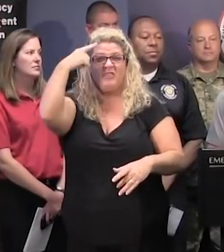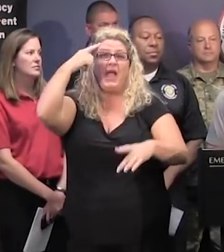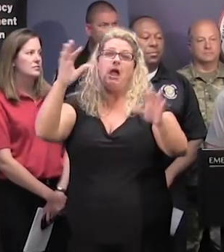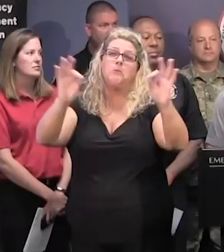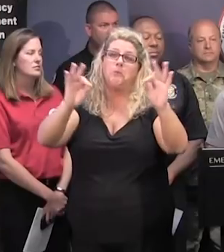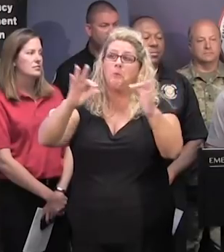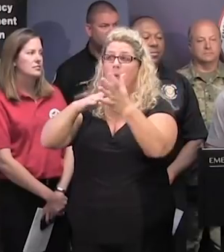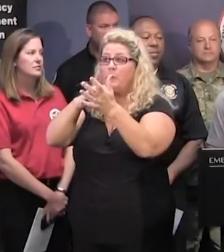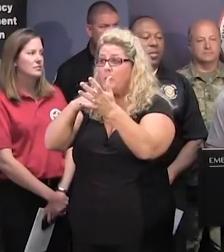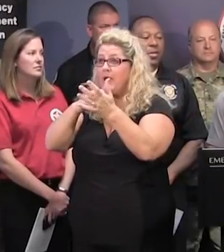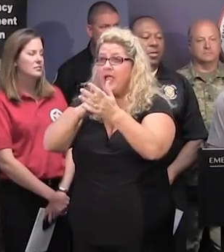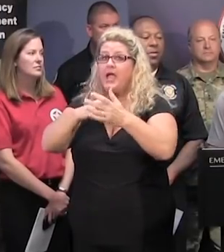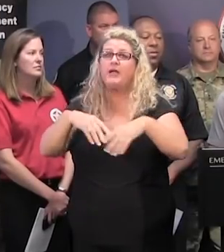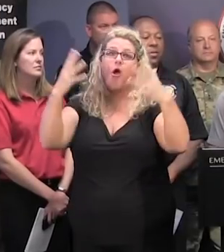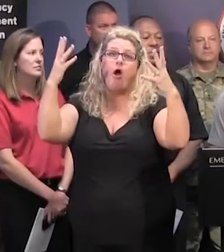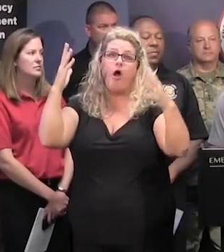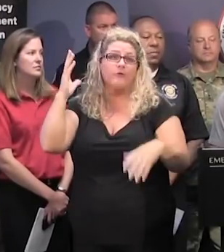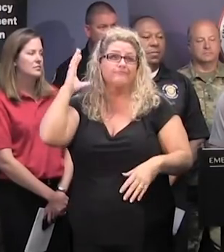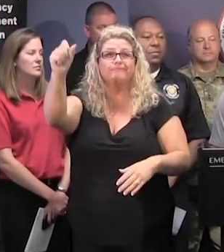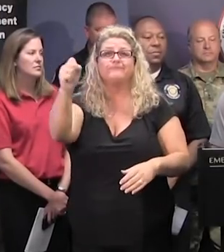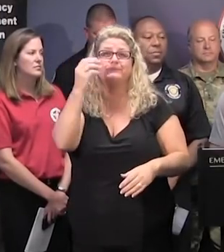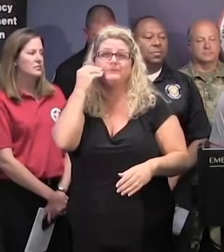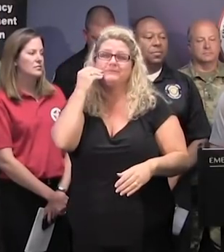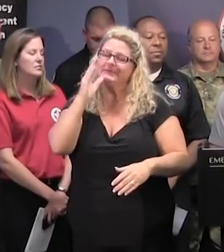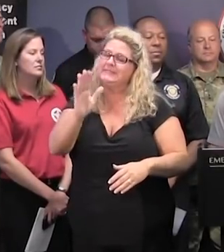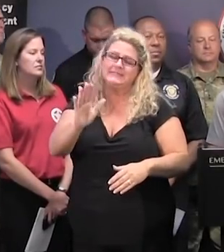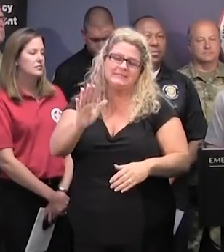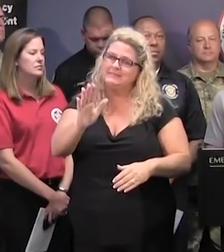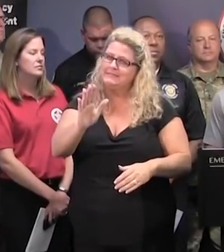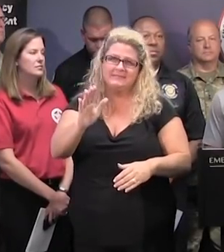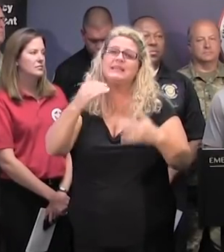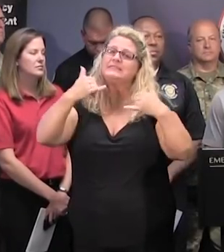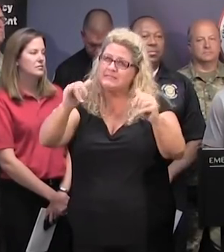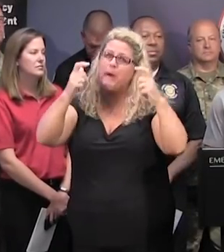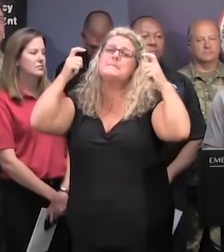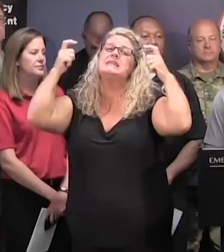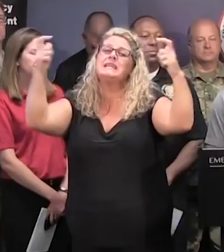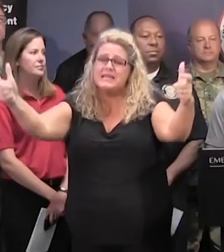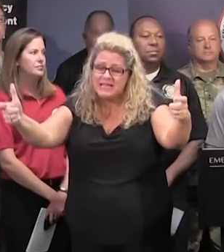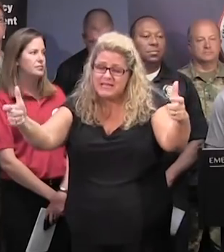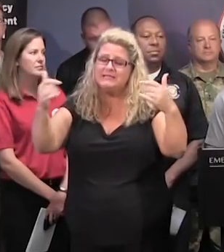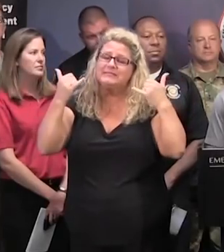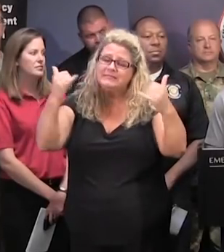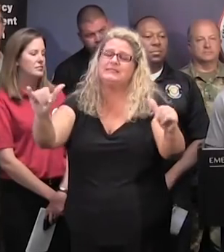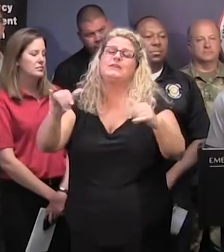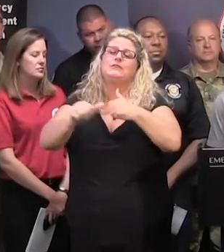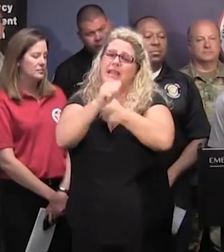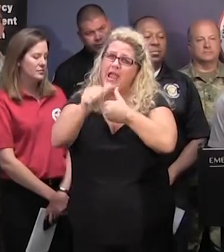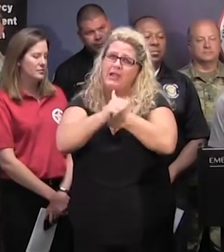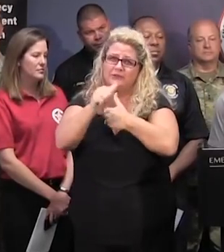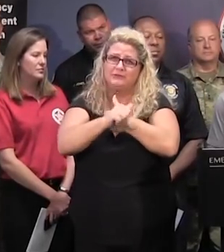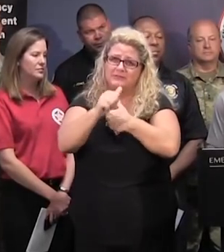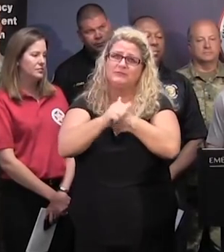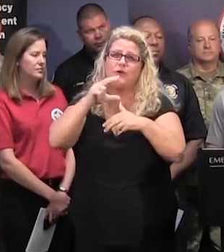just because it's weakened that the threat is over, and that's a really important fact here. It's still a large and dangerous hurricane. When you look at the size of the hurricane,